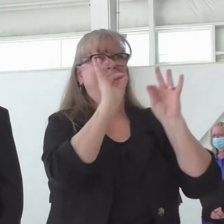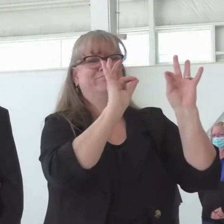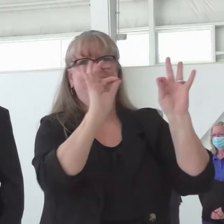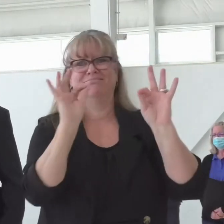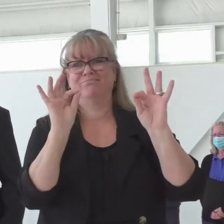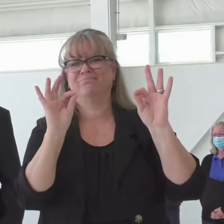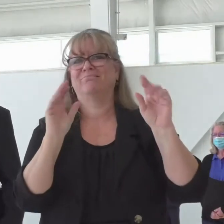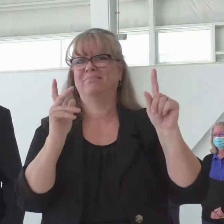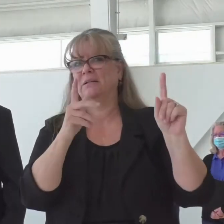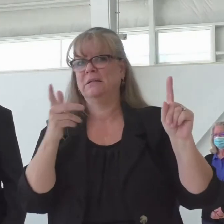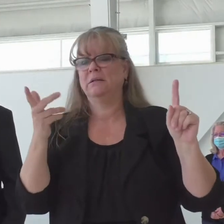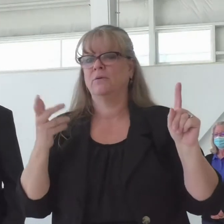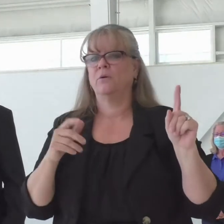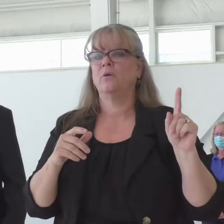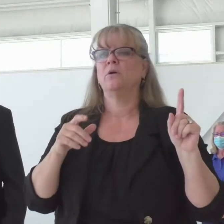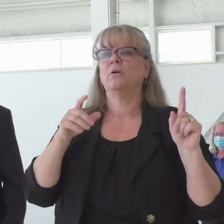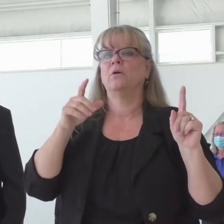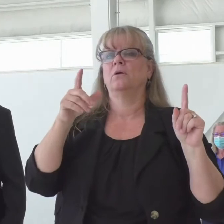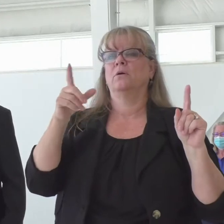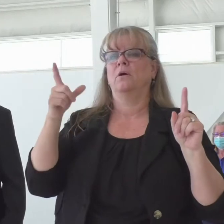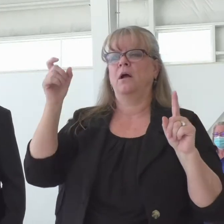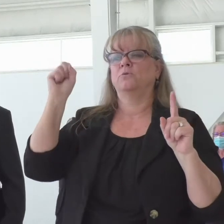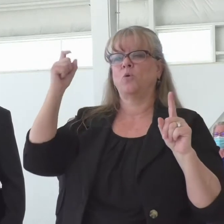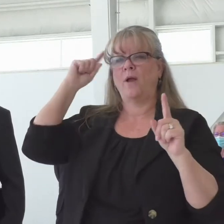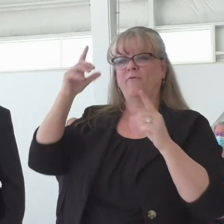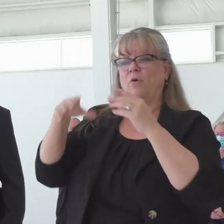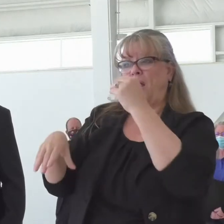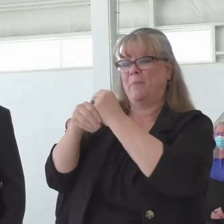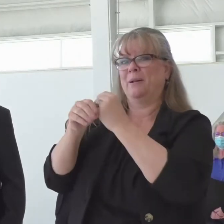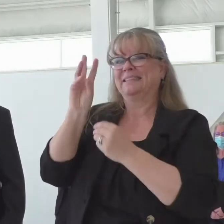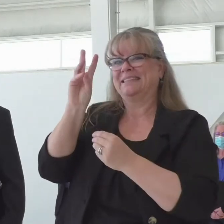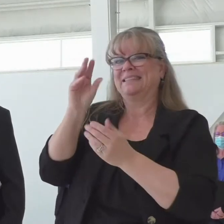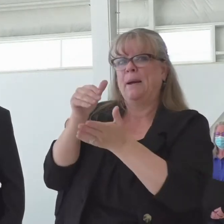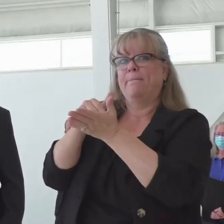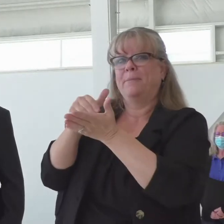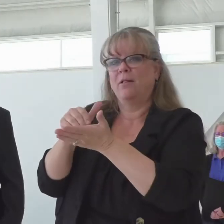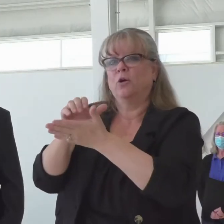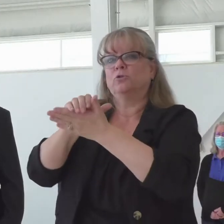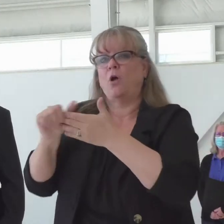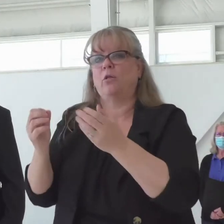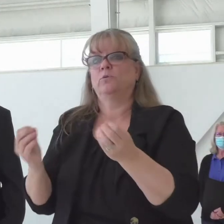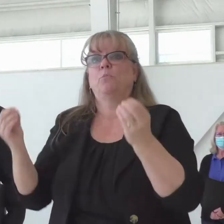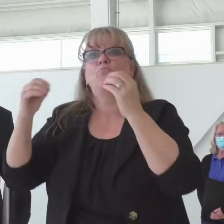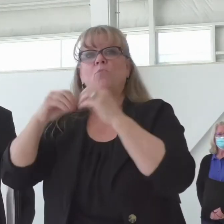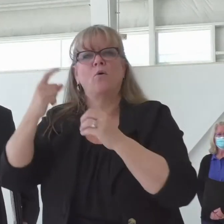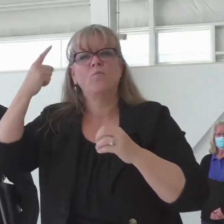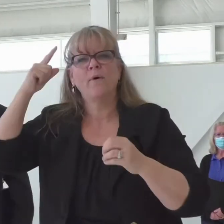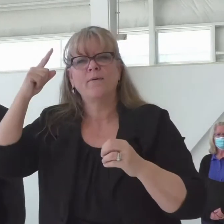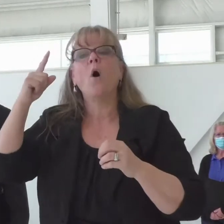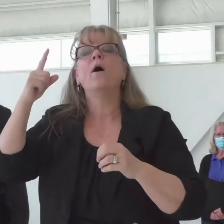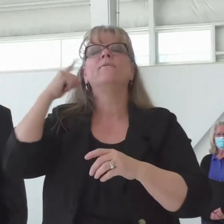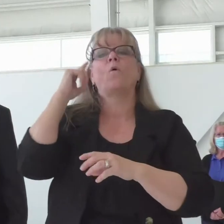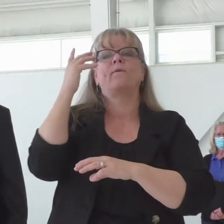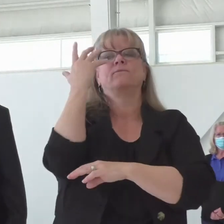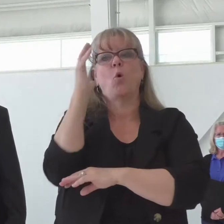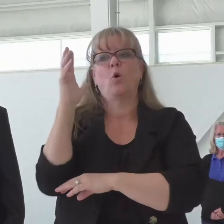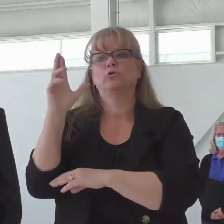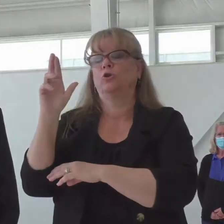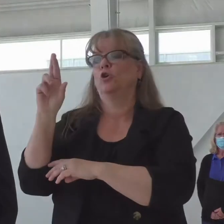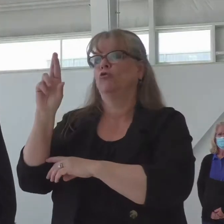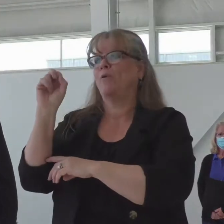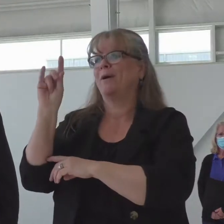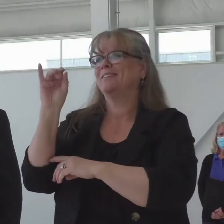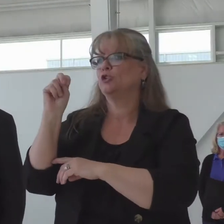another $6 million to our forest restoration wildfire risk mitigation grants, which is a huge help going forward.